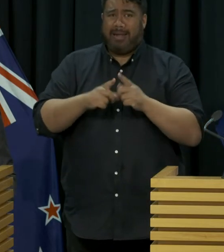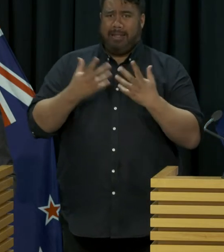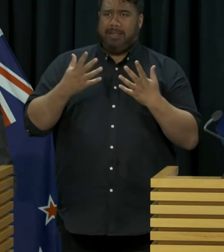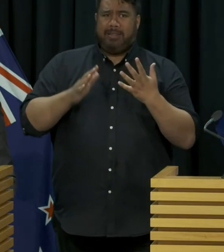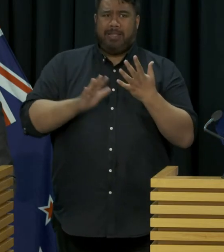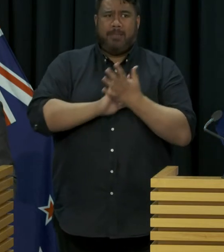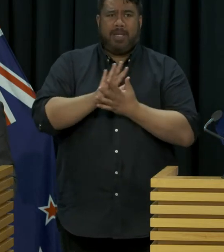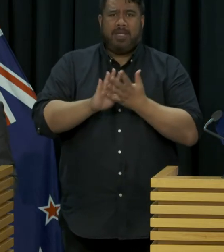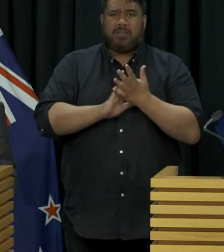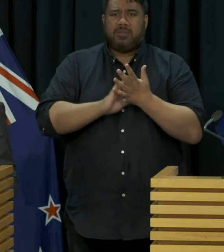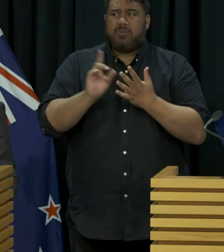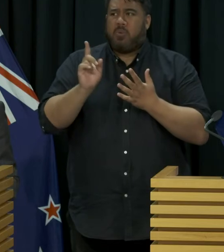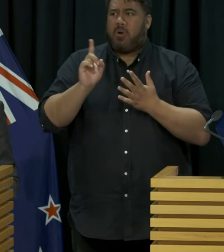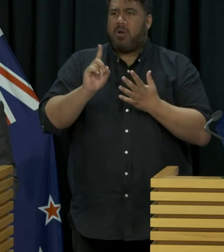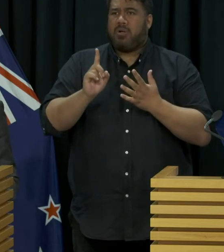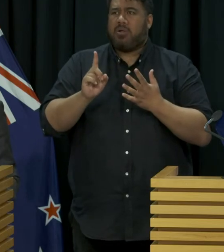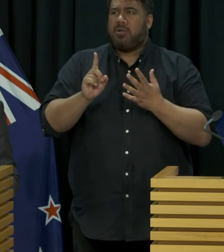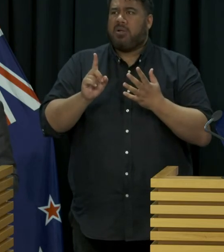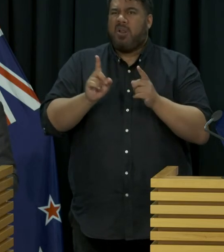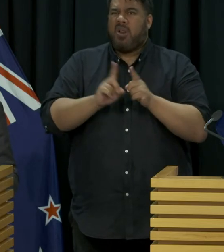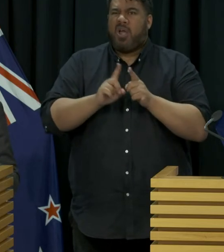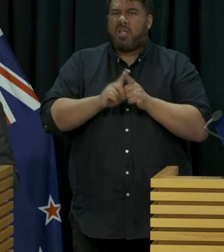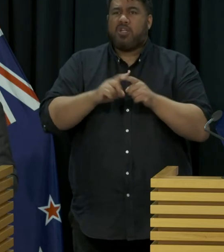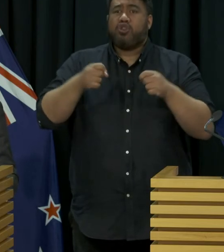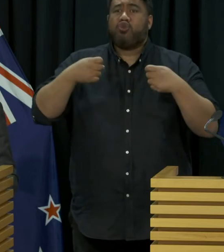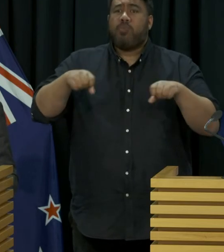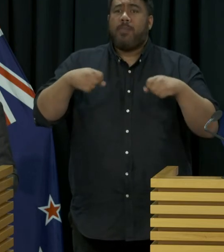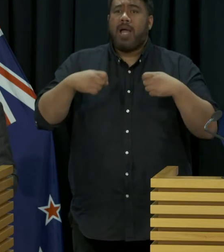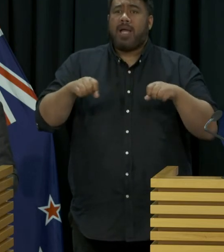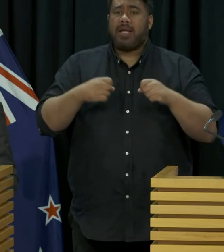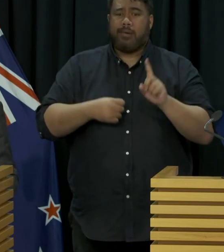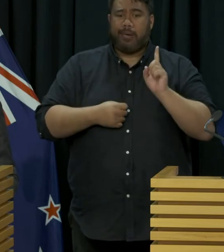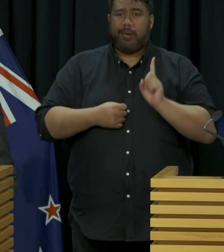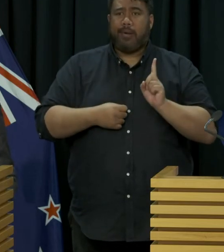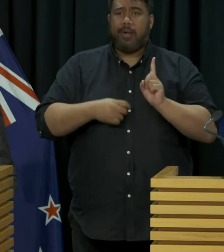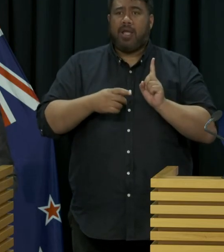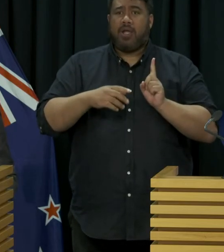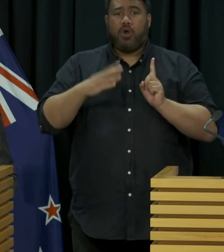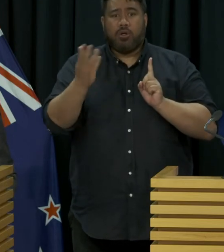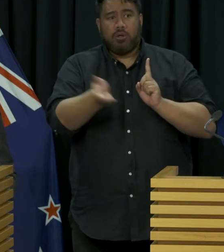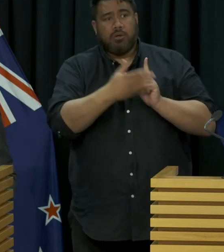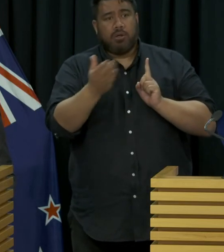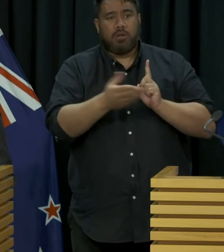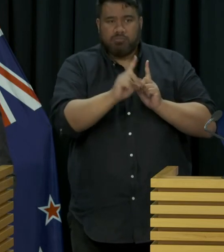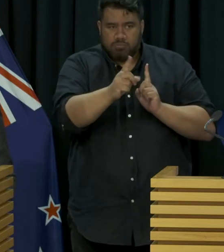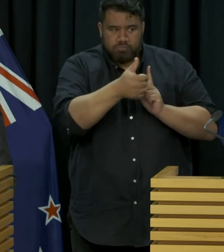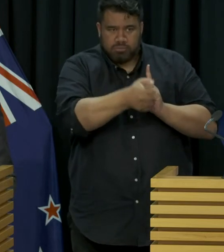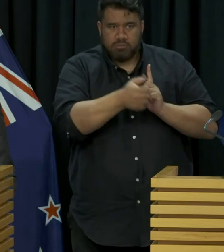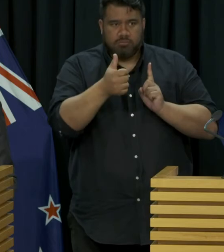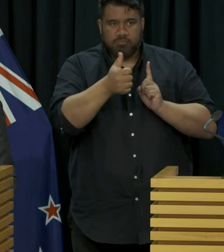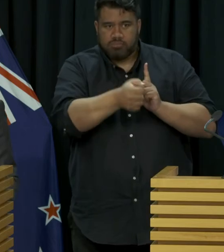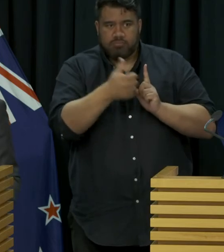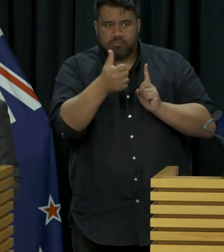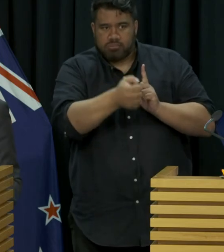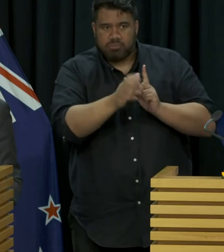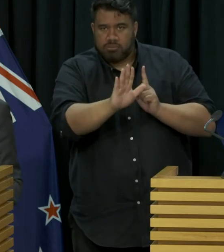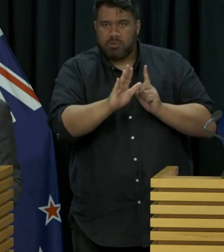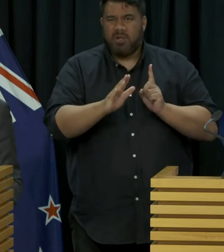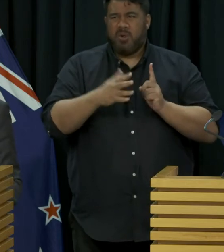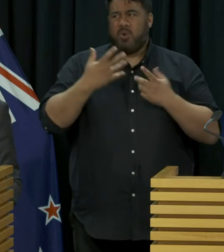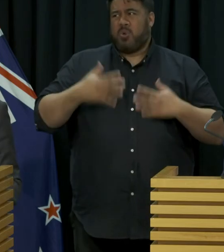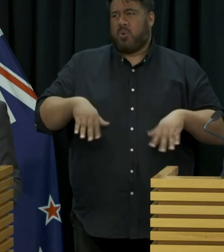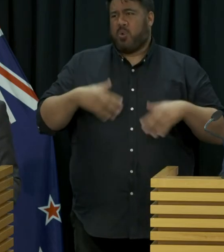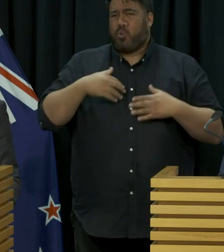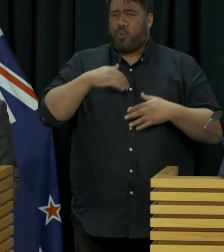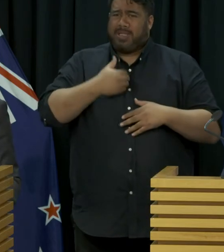supermarket making sure everybody's scanning in someone you know like every business would have to be supervising that that would be incredibly resource intensive I wouldn't say